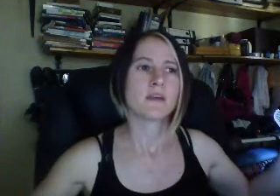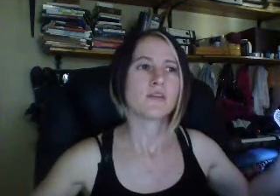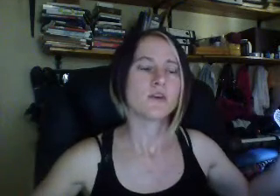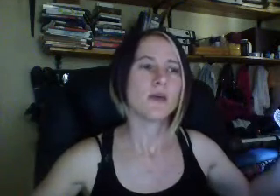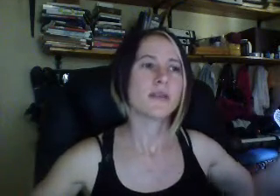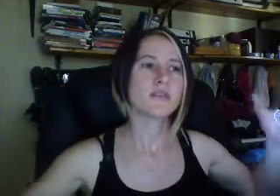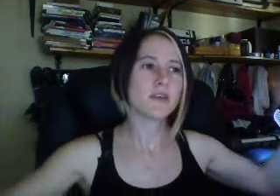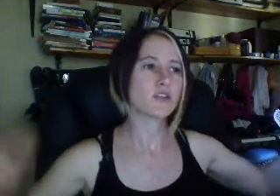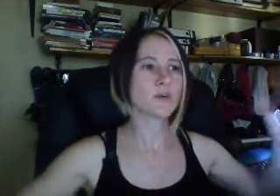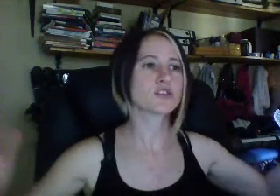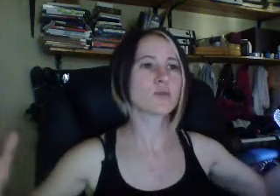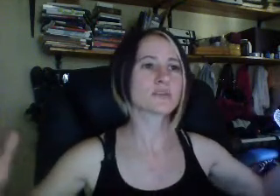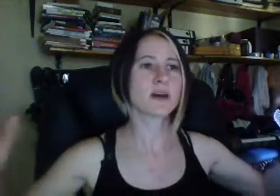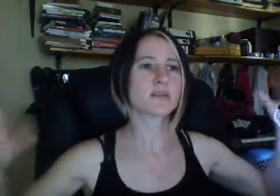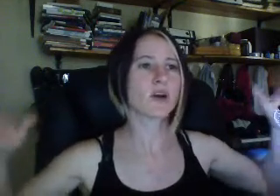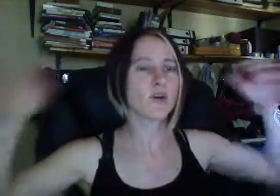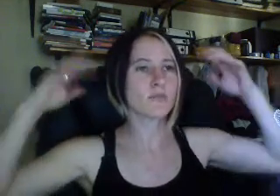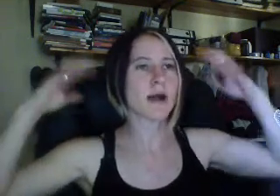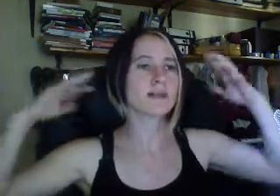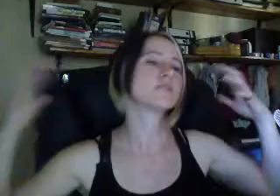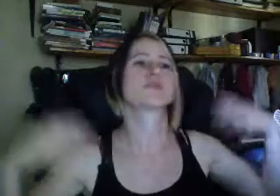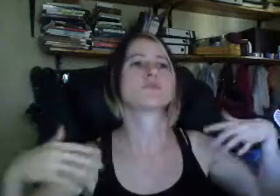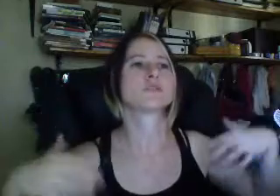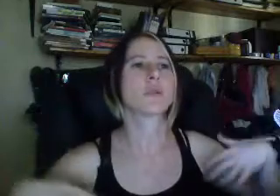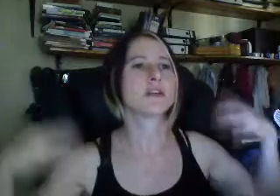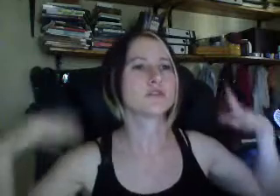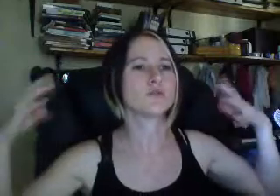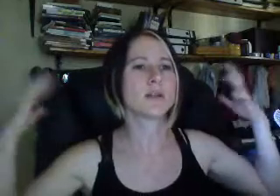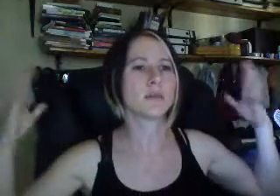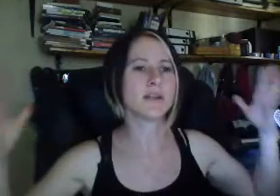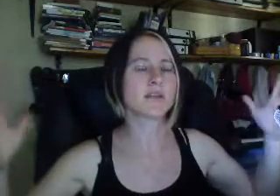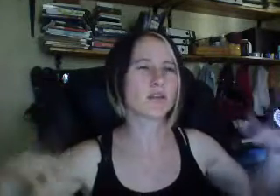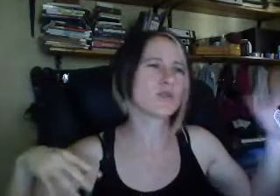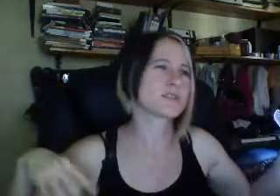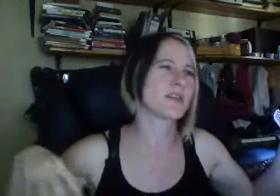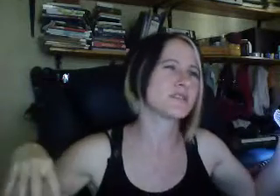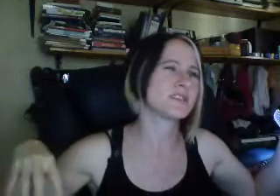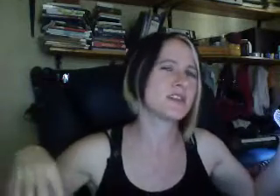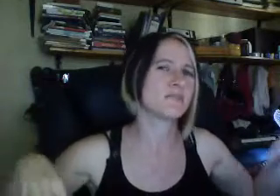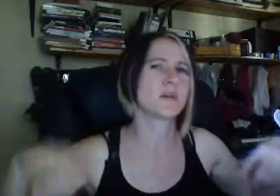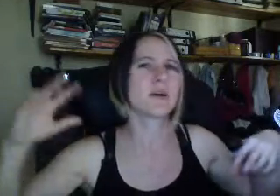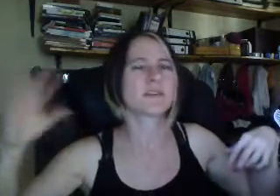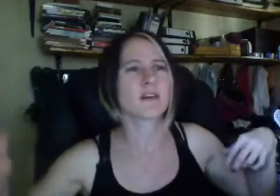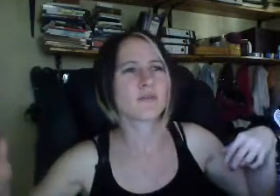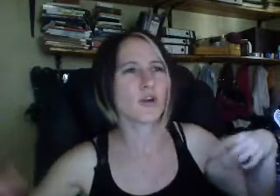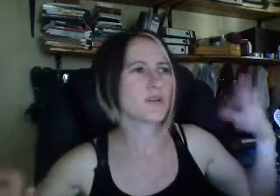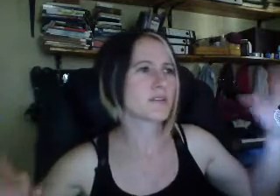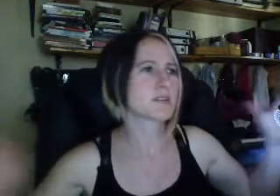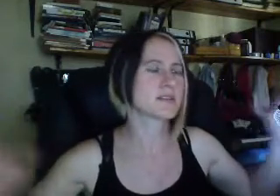You know, and then if each one sorts out their own mind issues in relation to who they believe they are, low self-esteem, self-loathing, this,